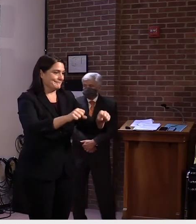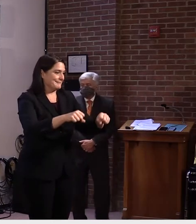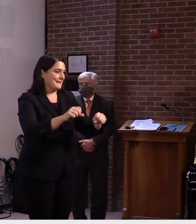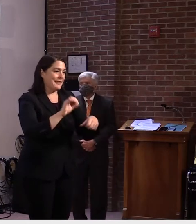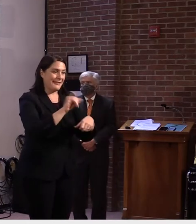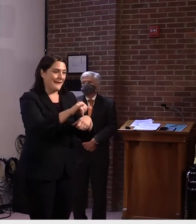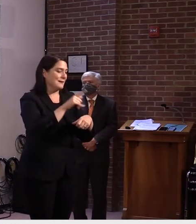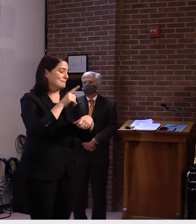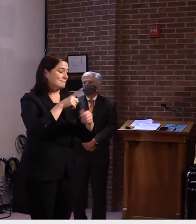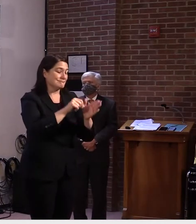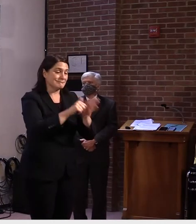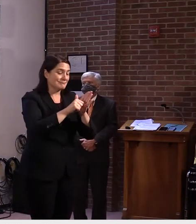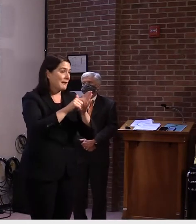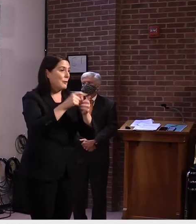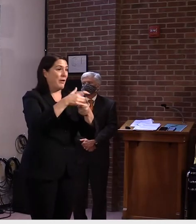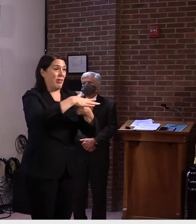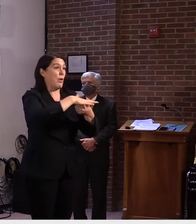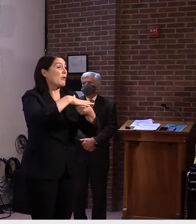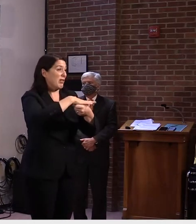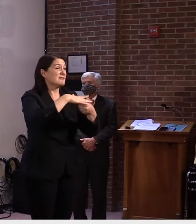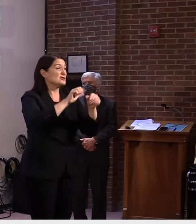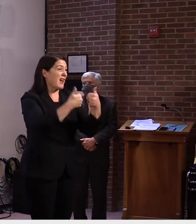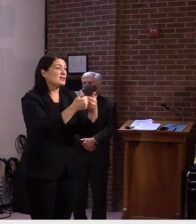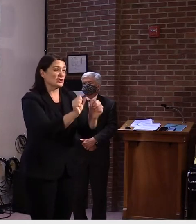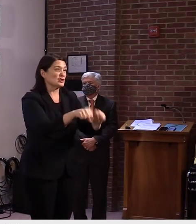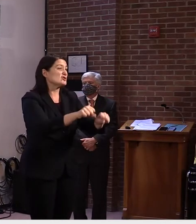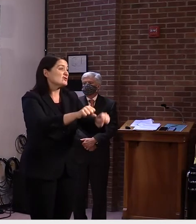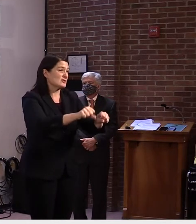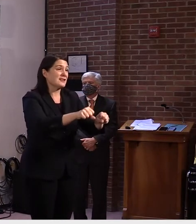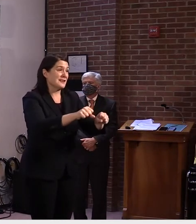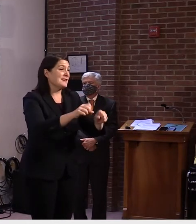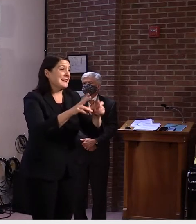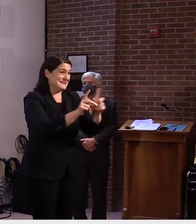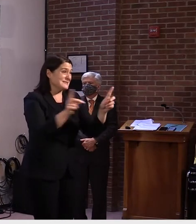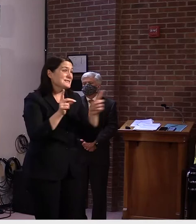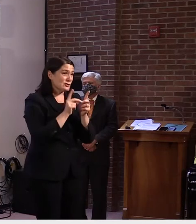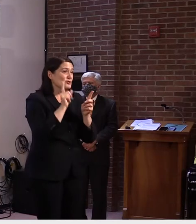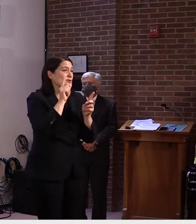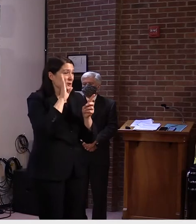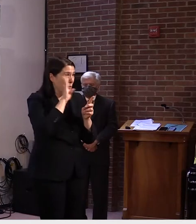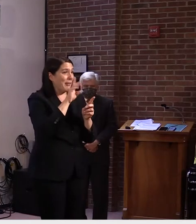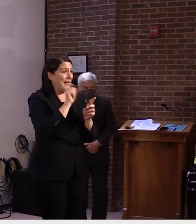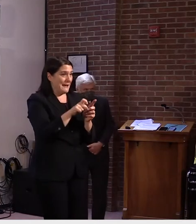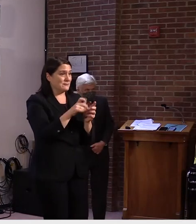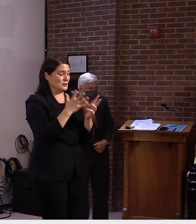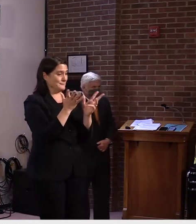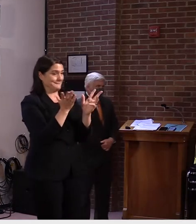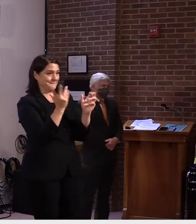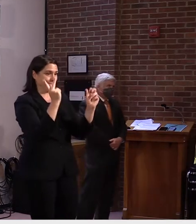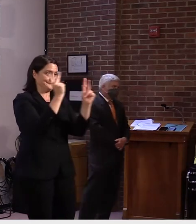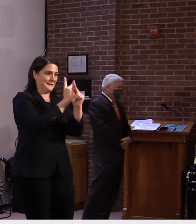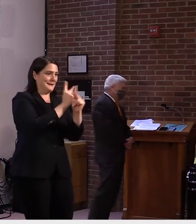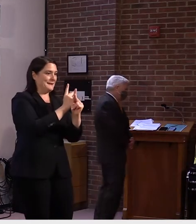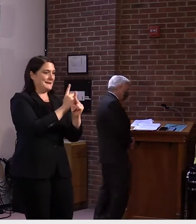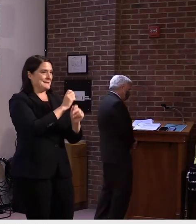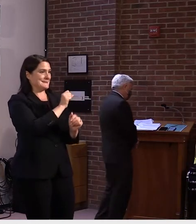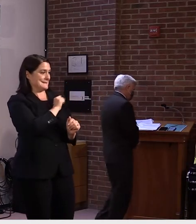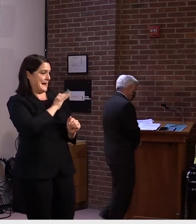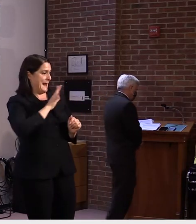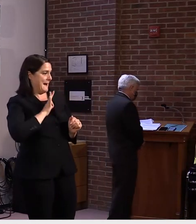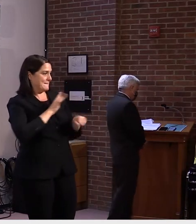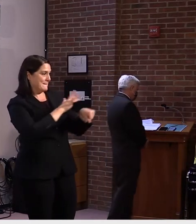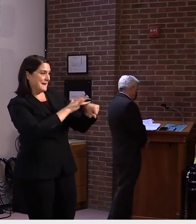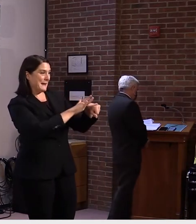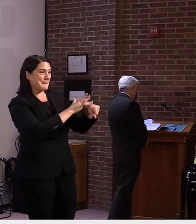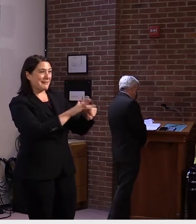local challenges that districts need to resolve. And one of the more critical ones will be staff availability. I think it was certainly part of our